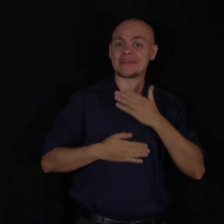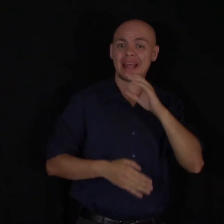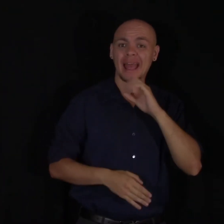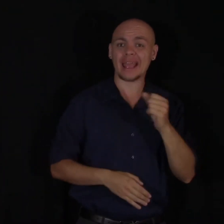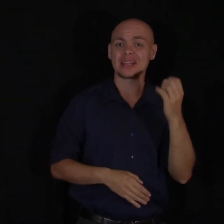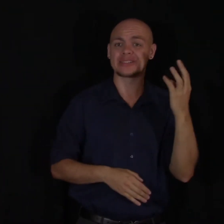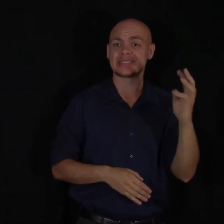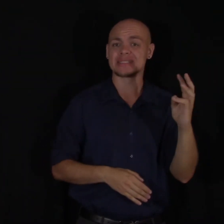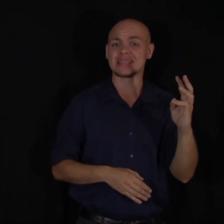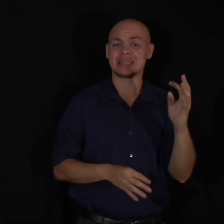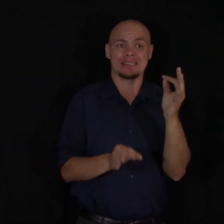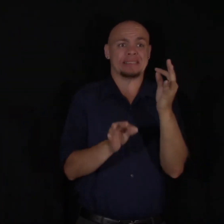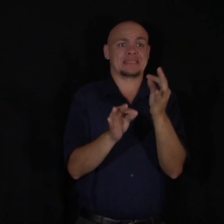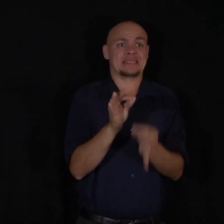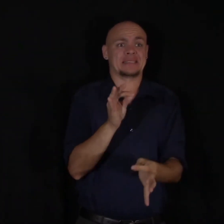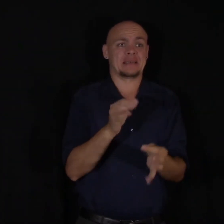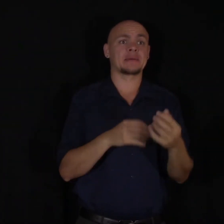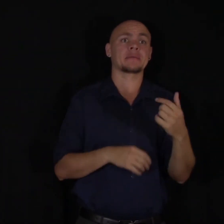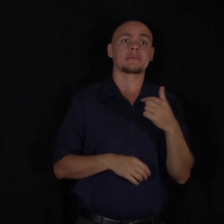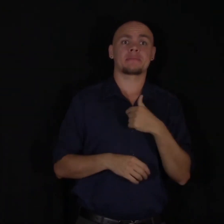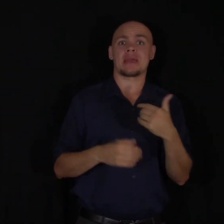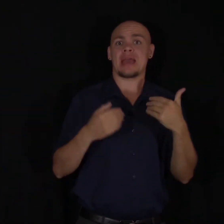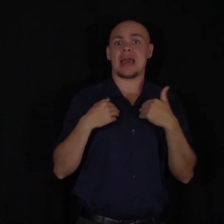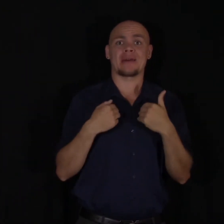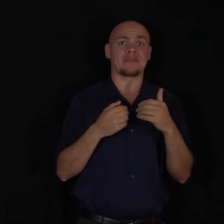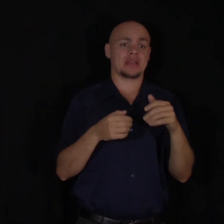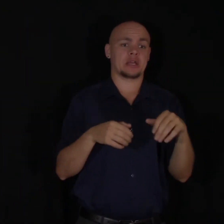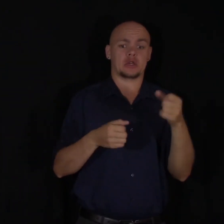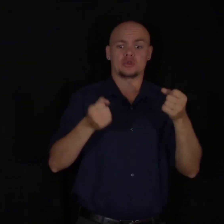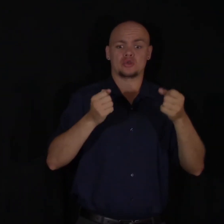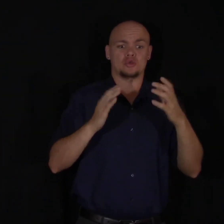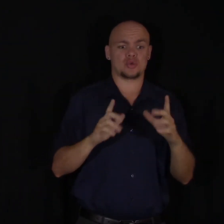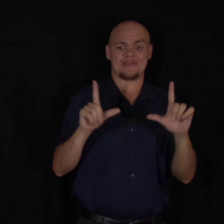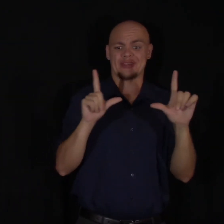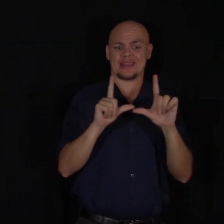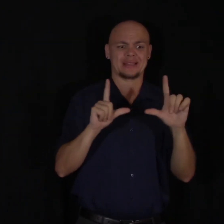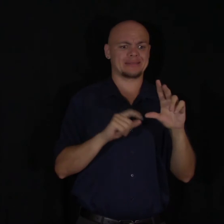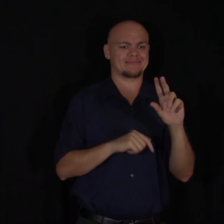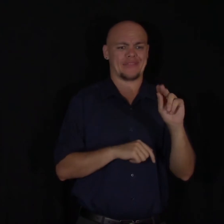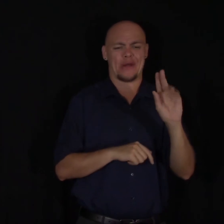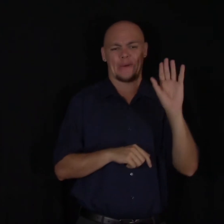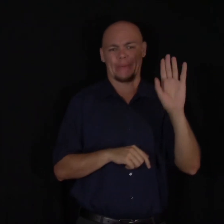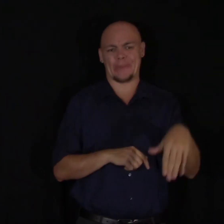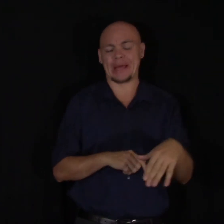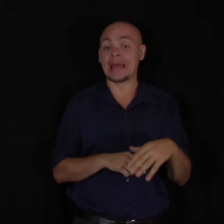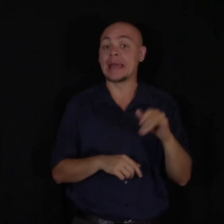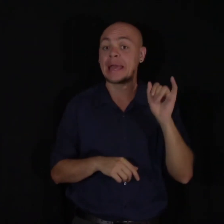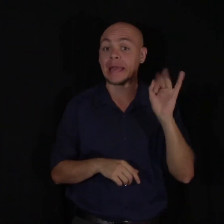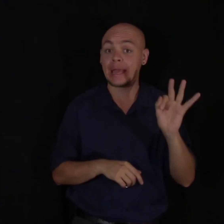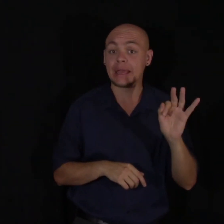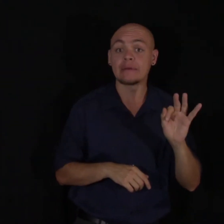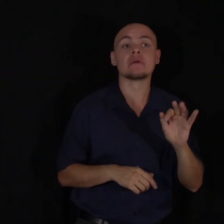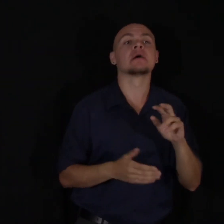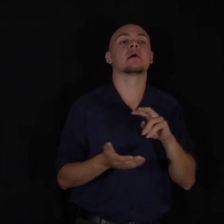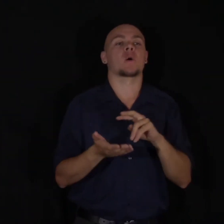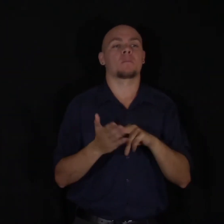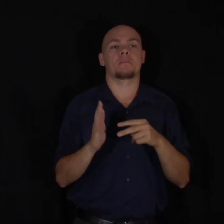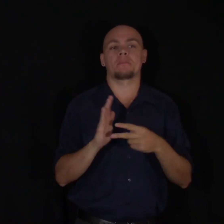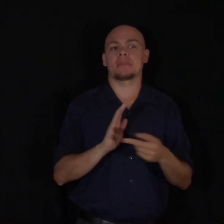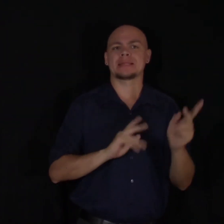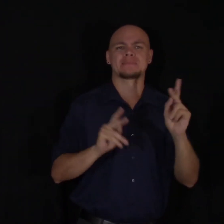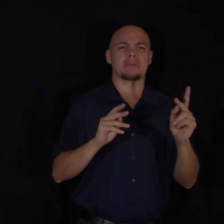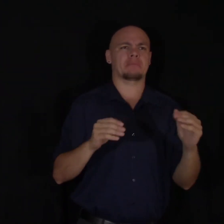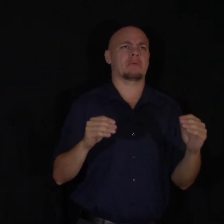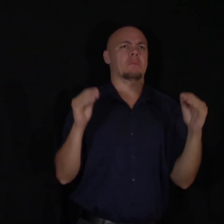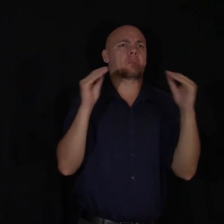could not simply be just owning a driving licence. And if it was, surely many more of us would be way happier.